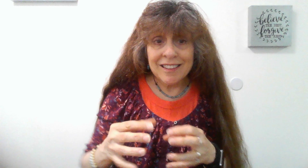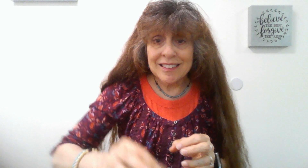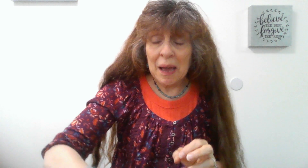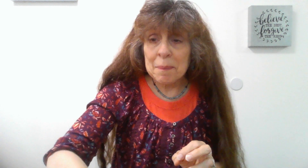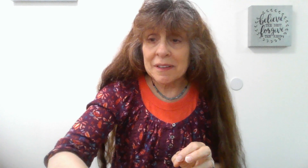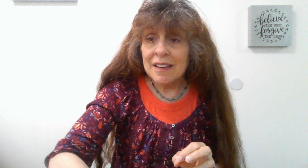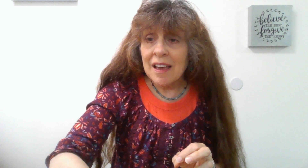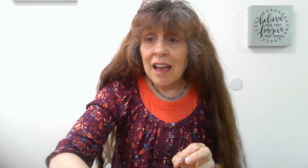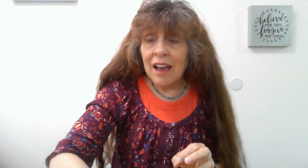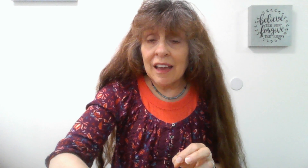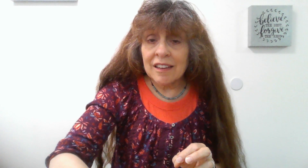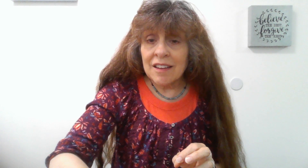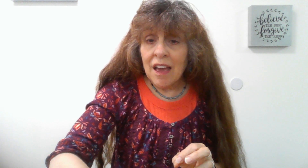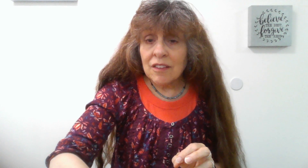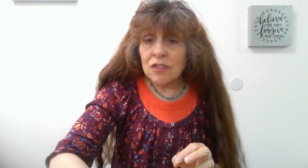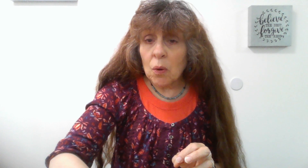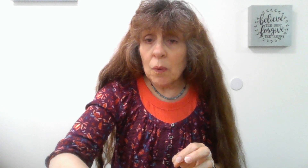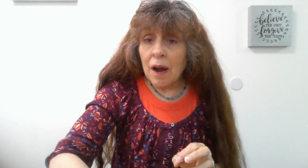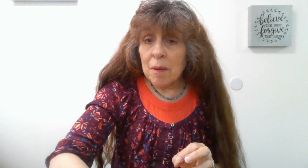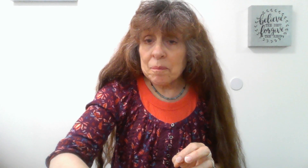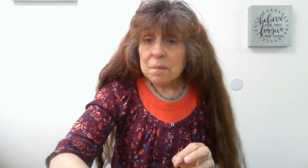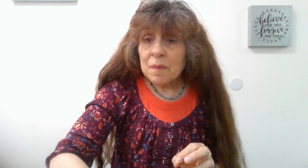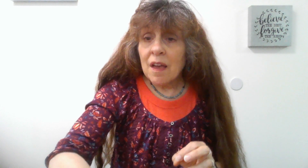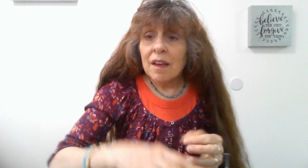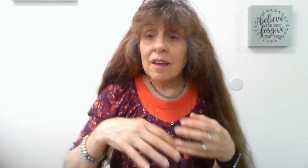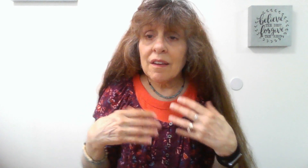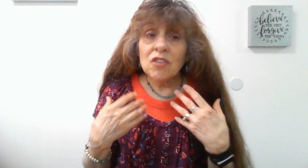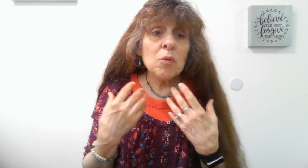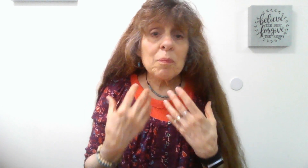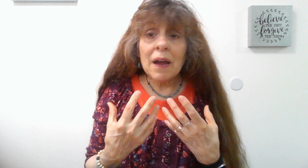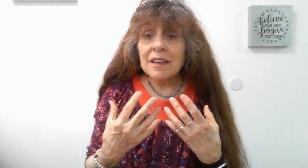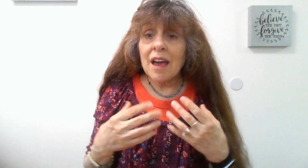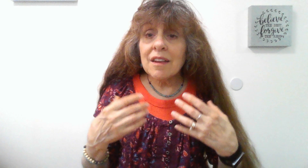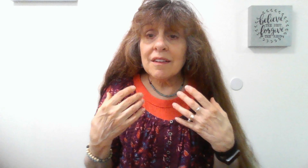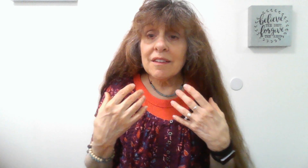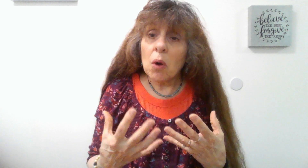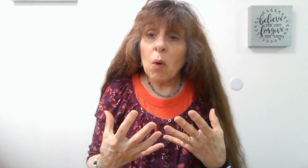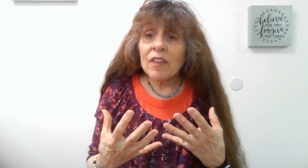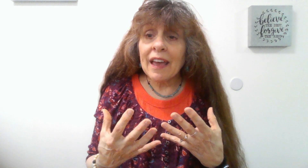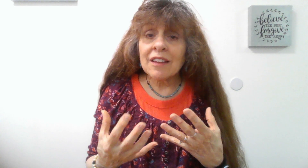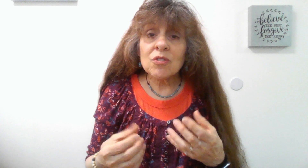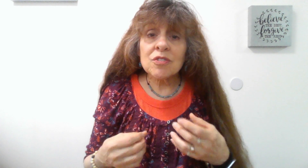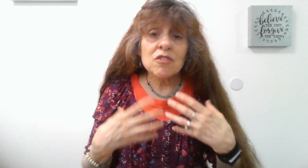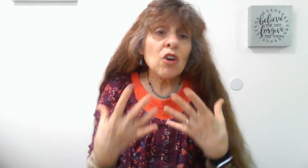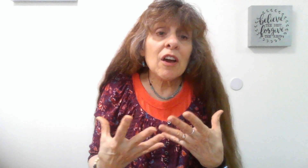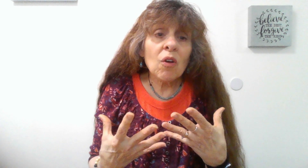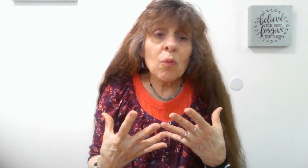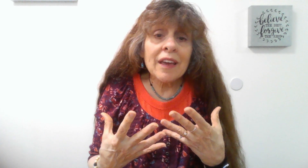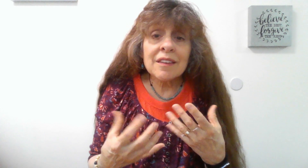doesn't happen. And so you might know all the answers and try all the ways